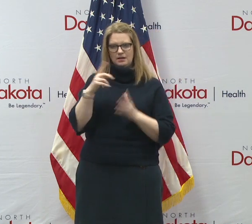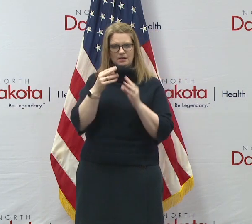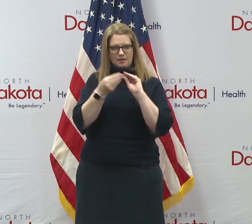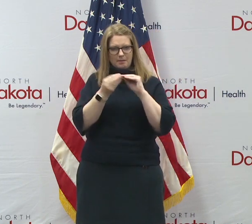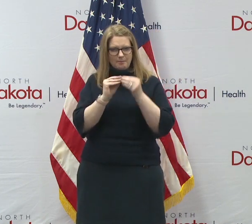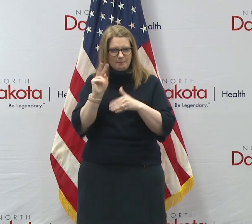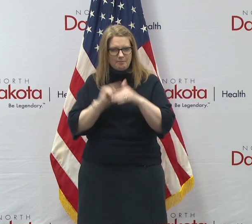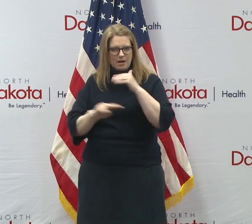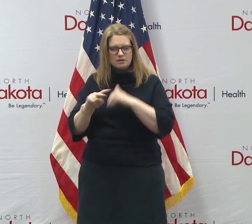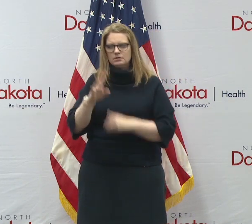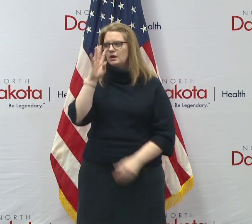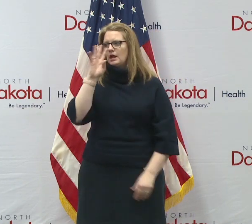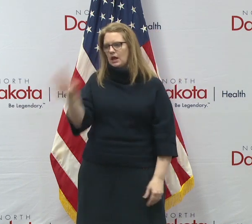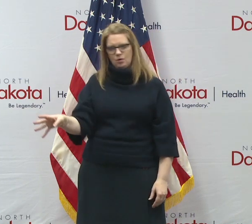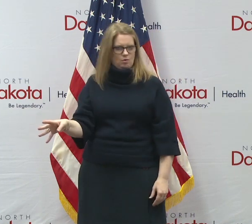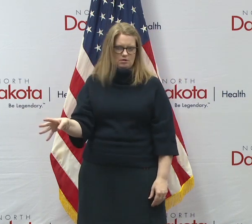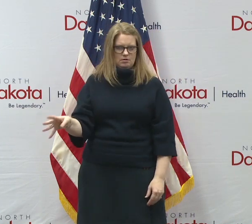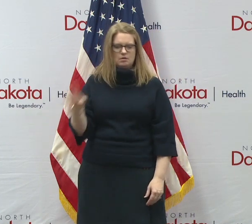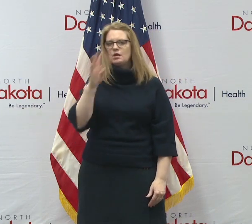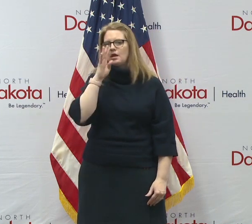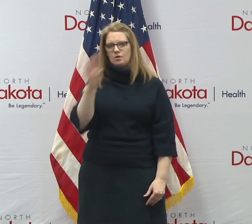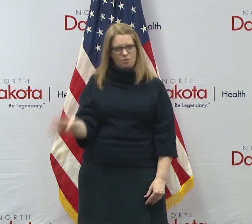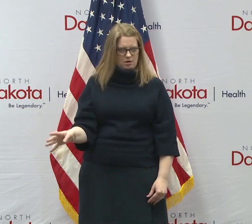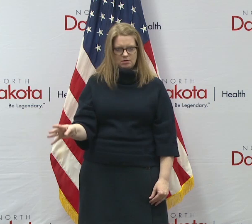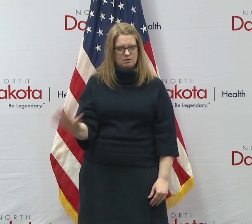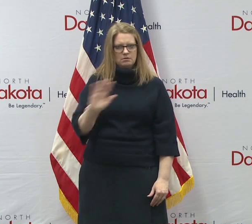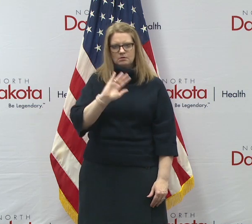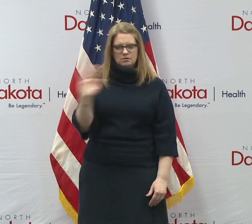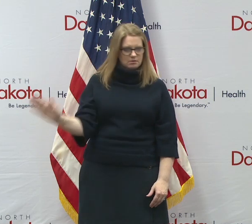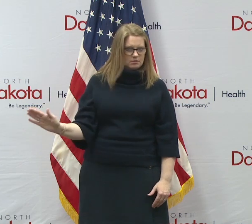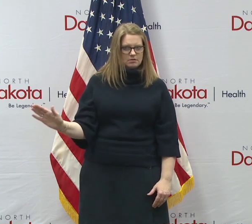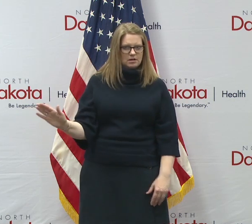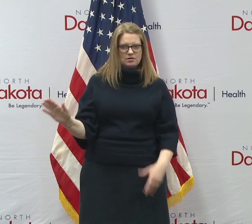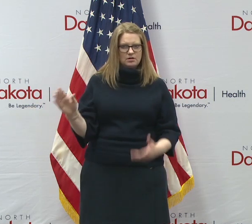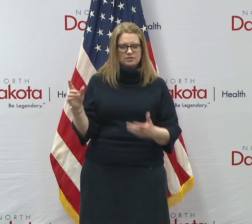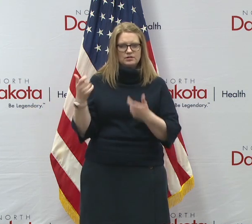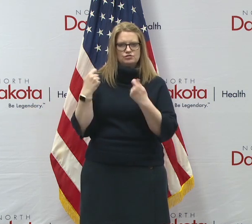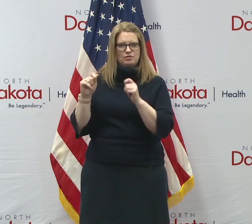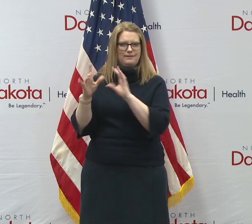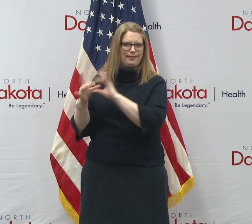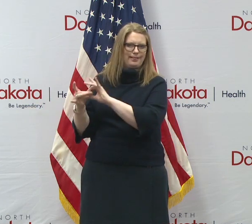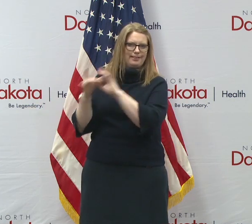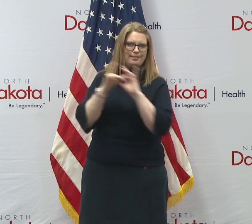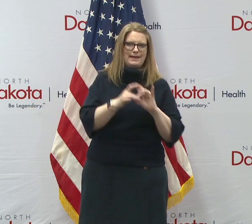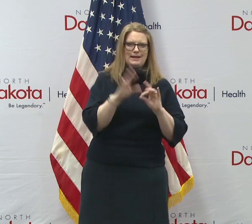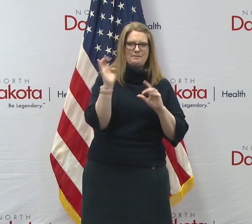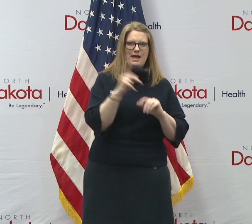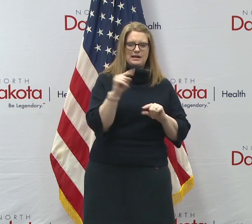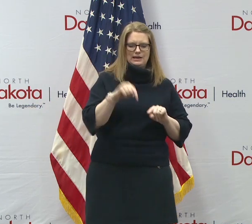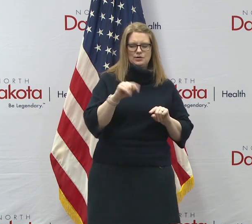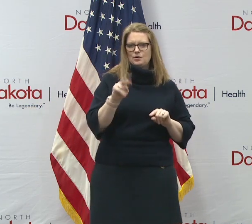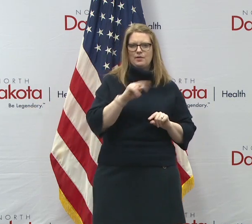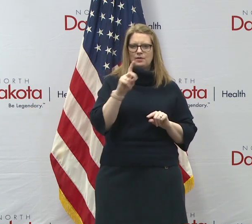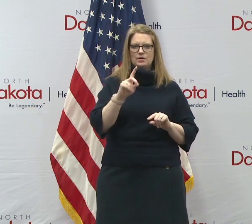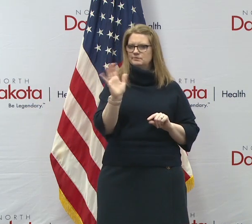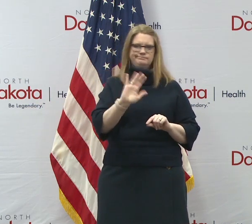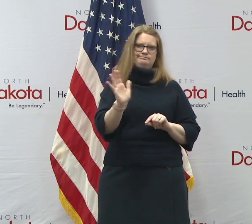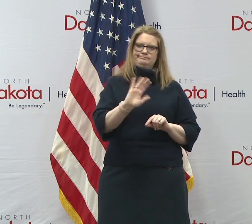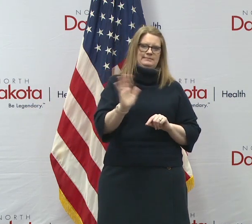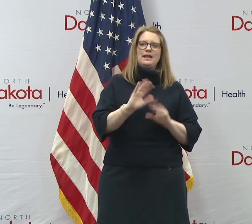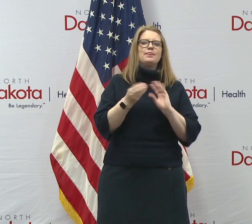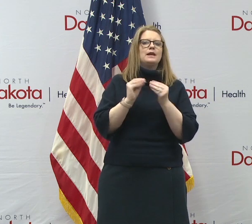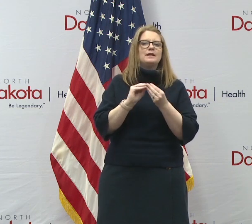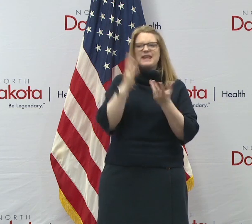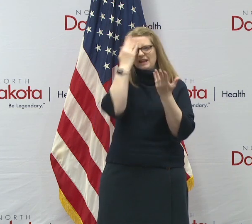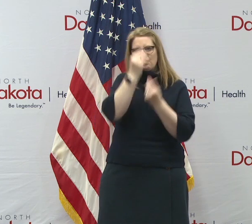causing some issues because there is some national press that's referring to it and they're trying to link it back, uh, to North Dakota. Uh, I think in